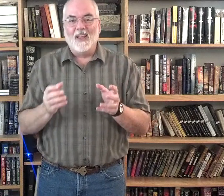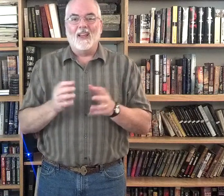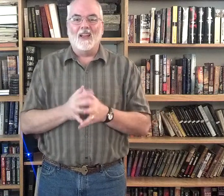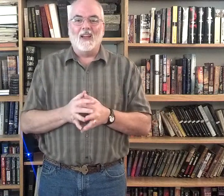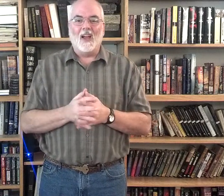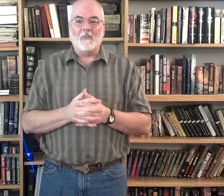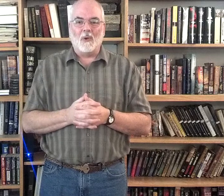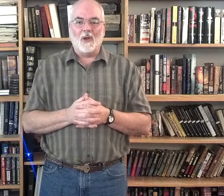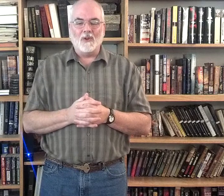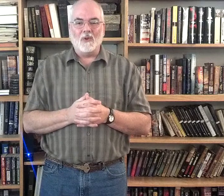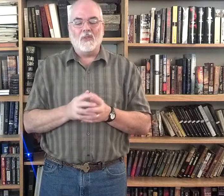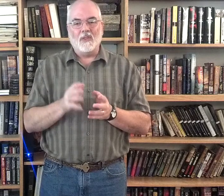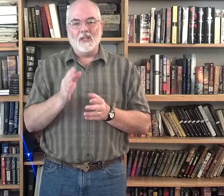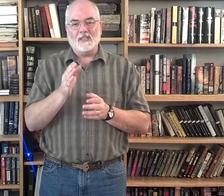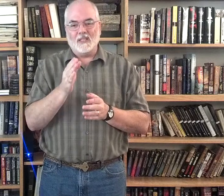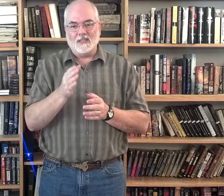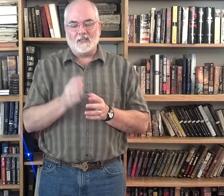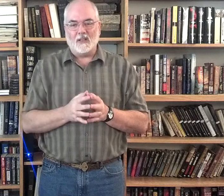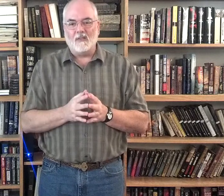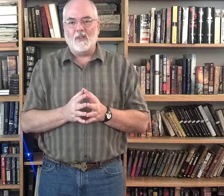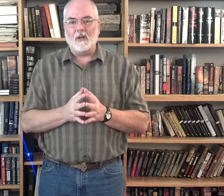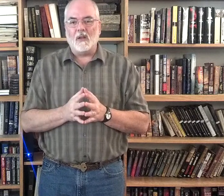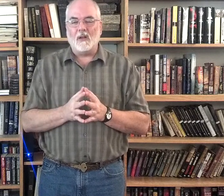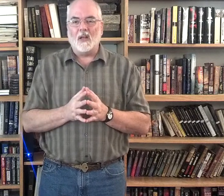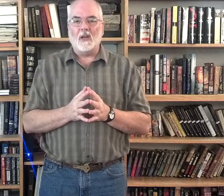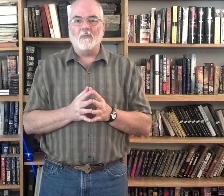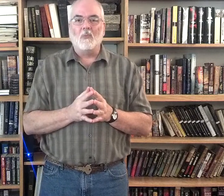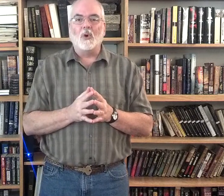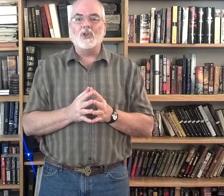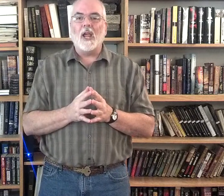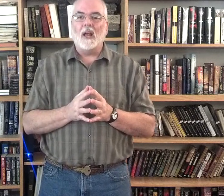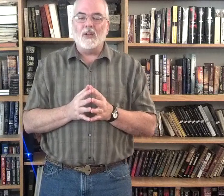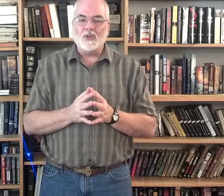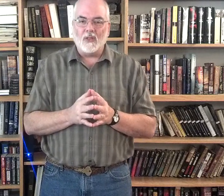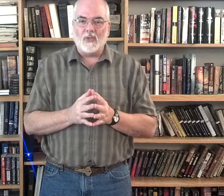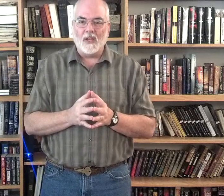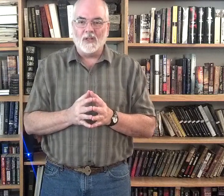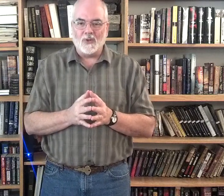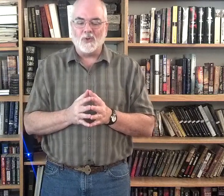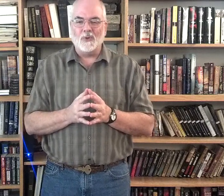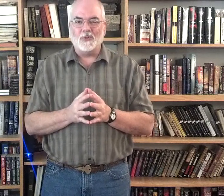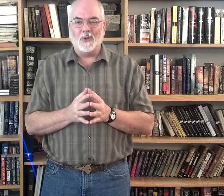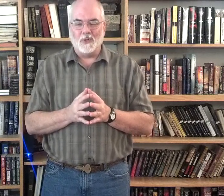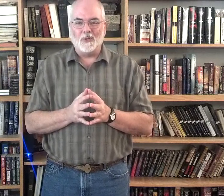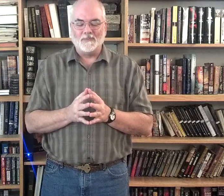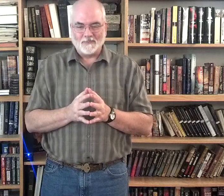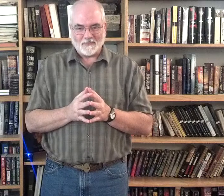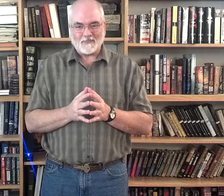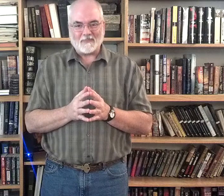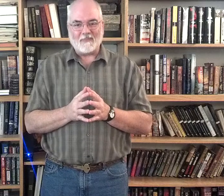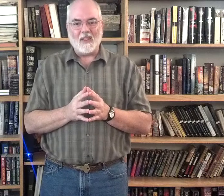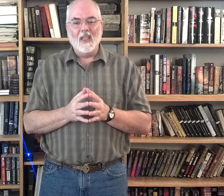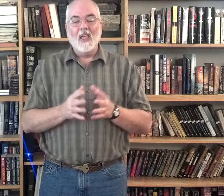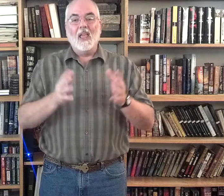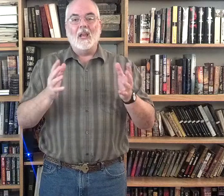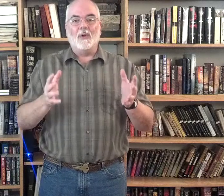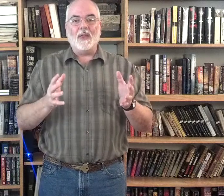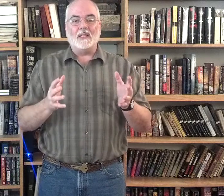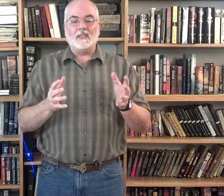I applaud you. This is the more challenging thing to choose to do. And with that said,